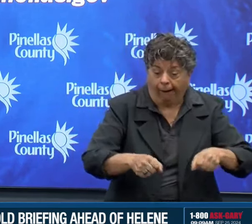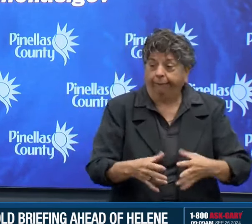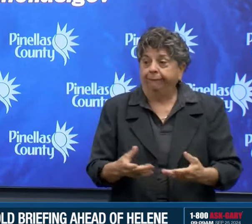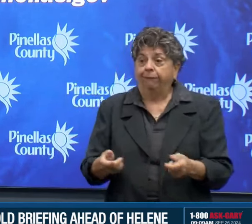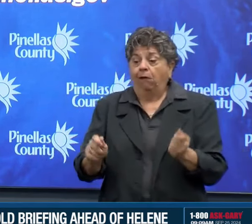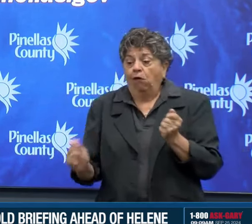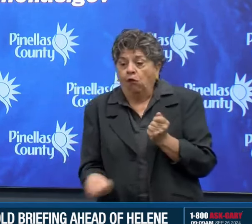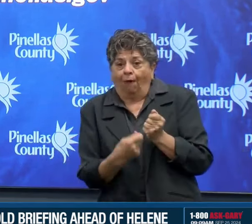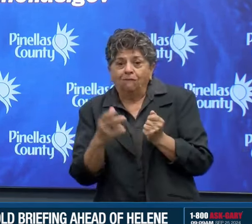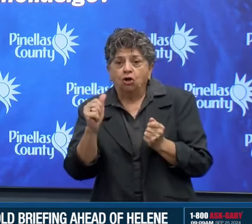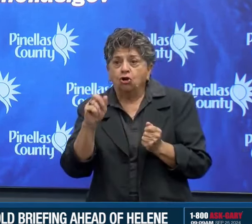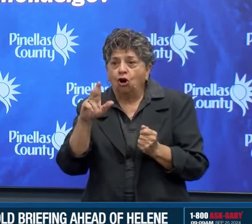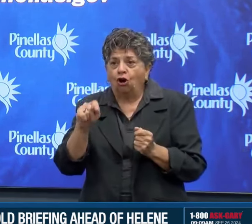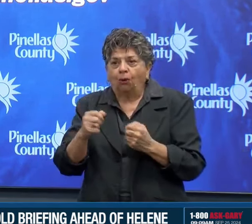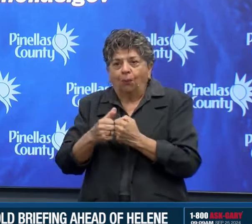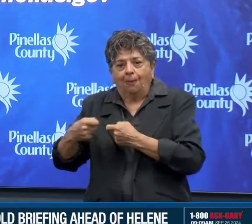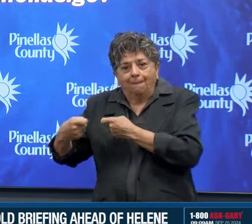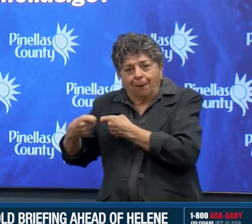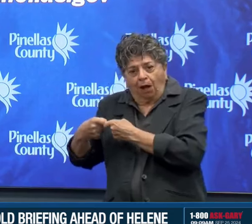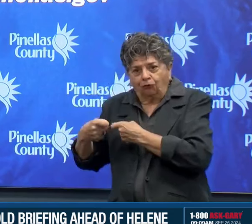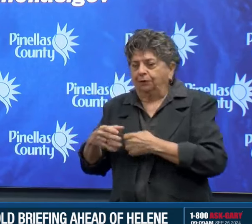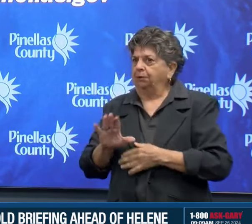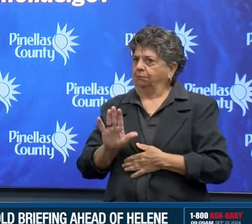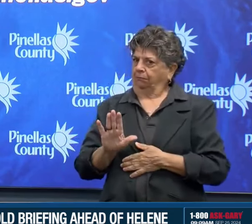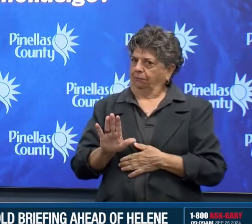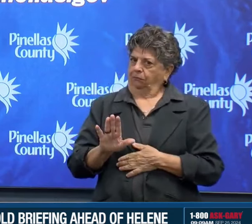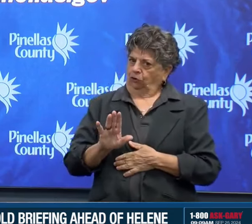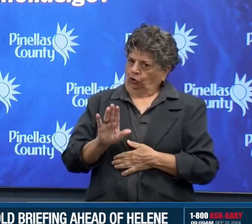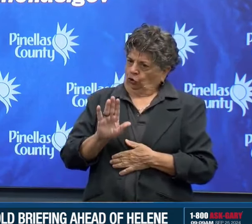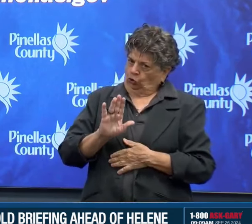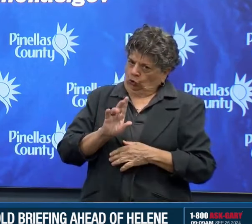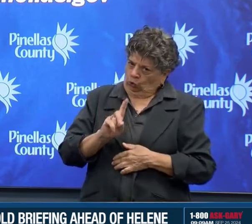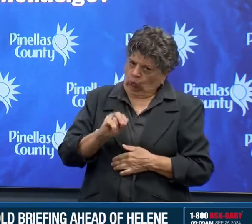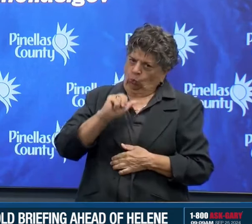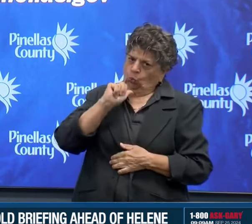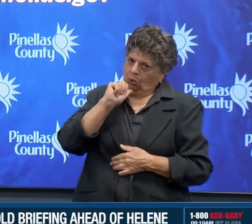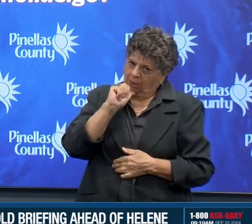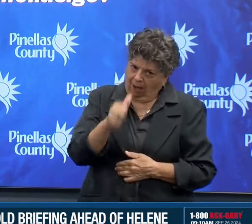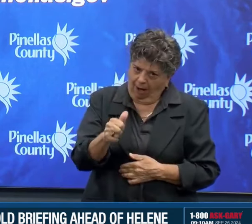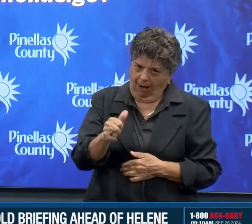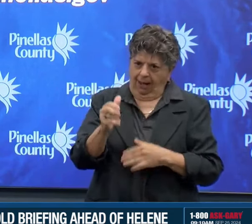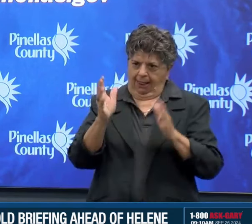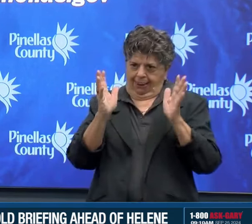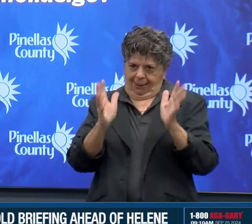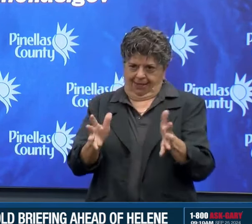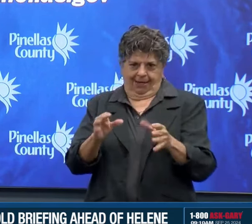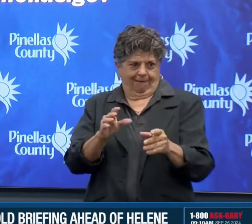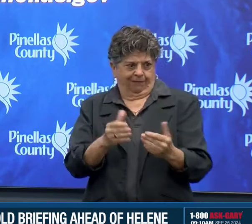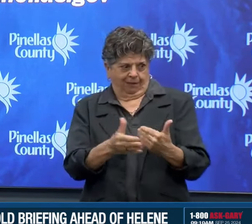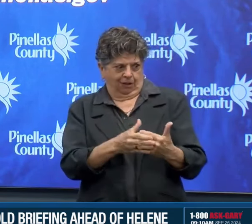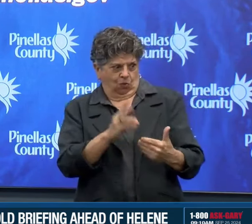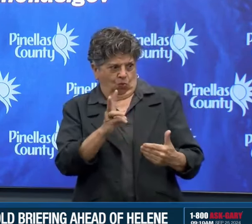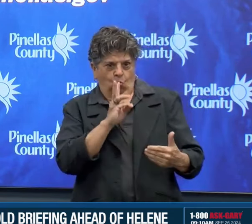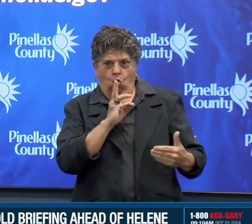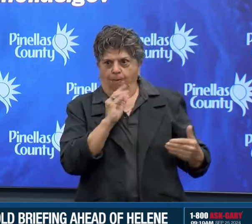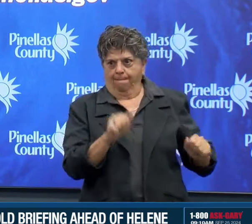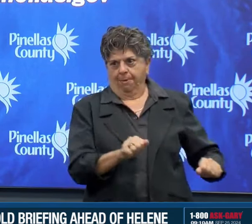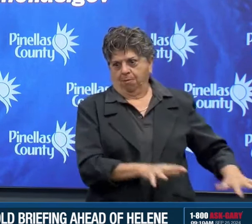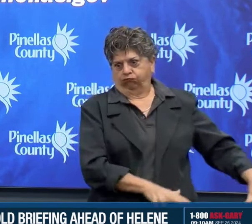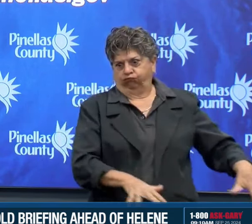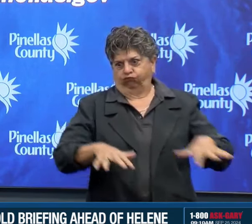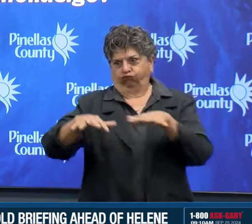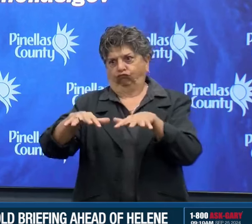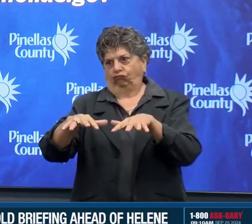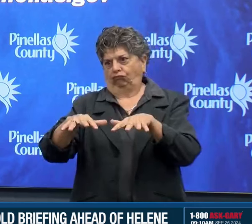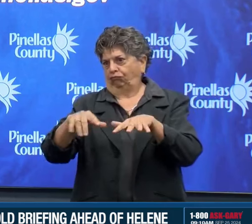you need to move those out of the surge area. We saw after hurricane Ian a lot of vehicles that caught on